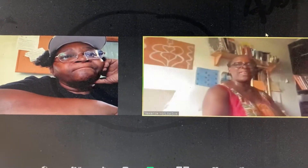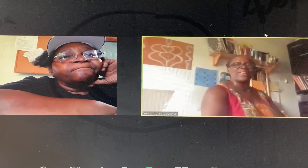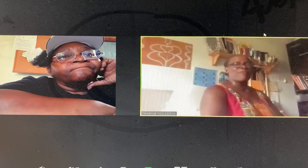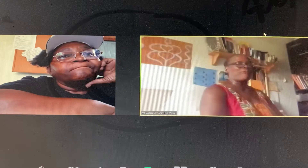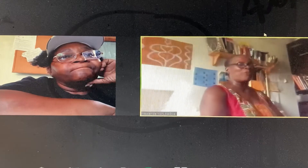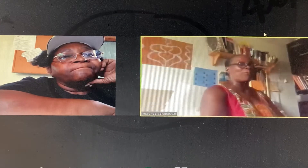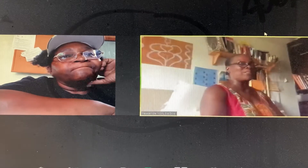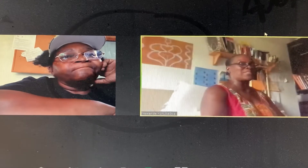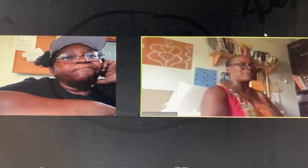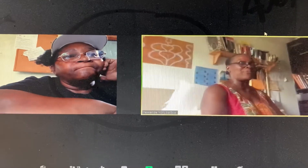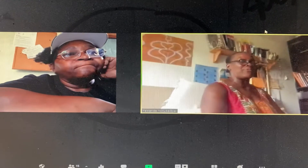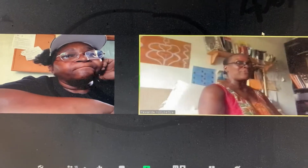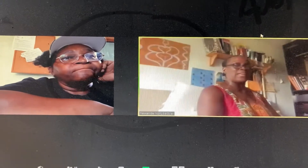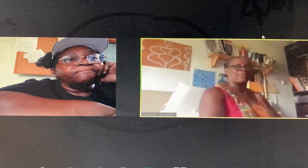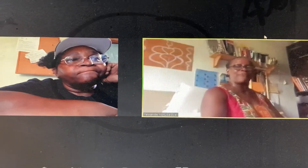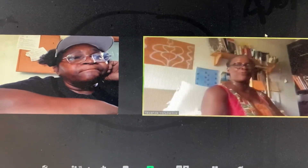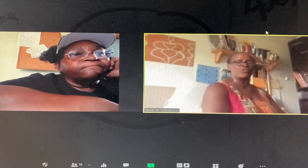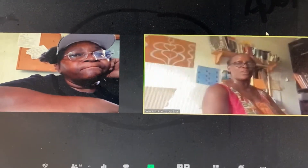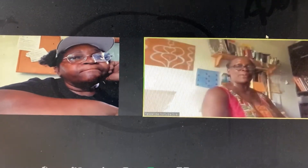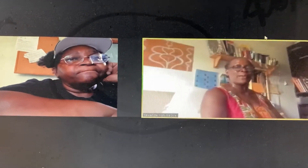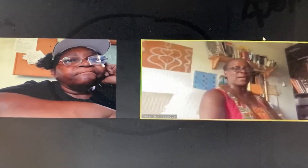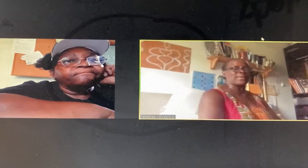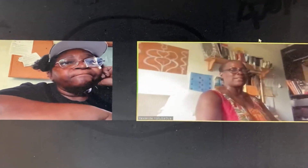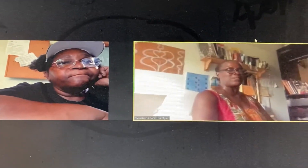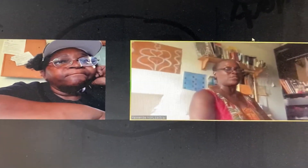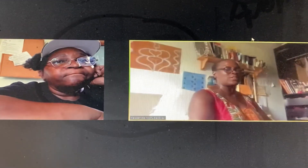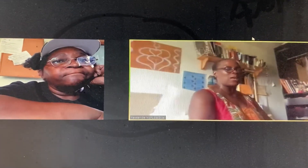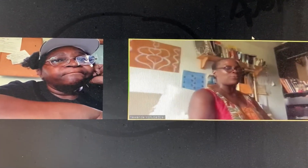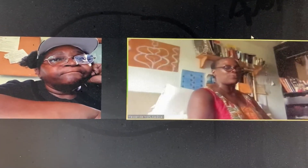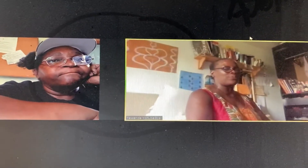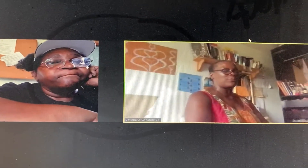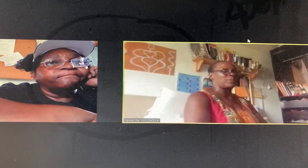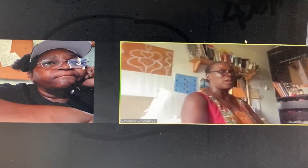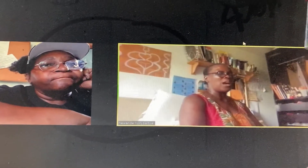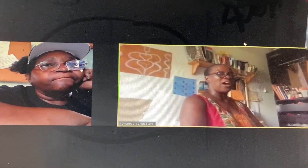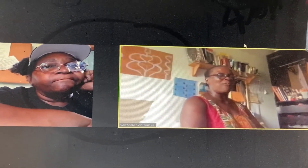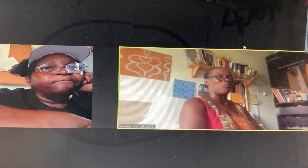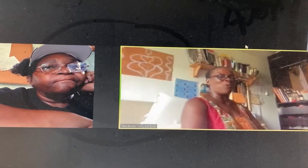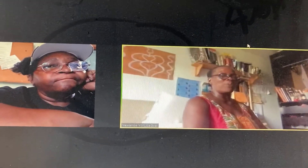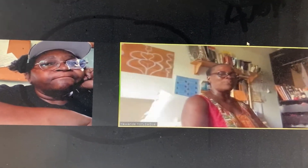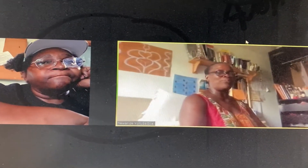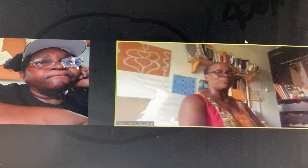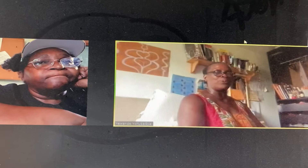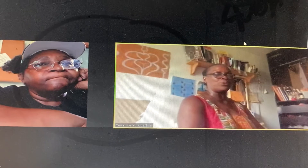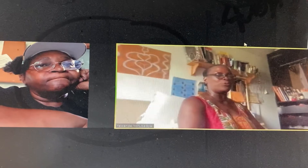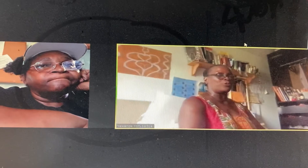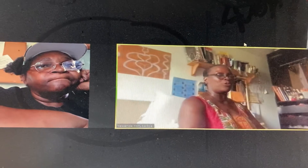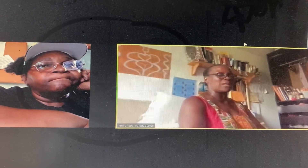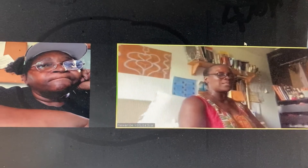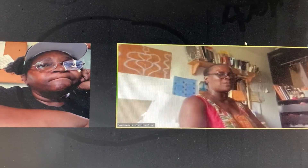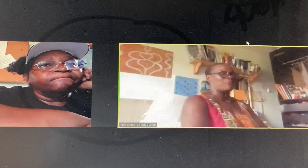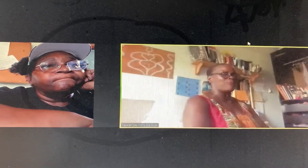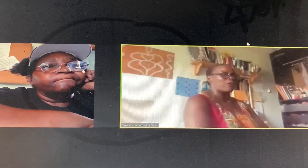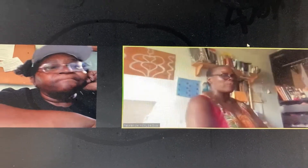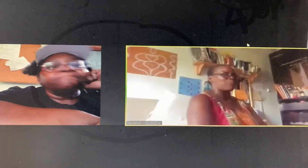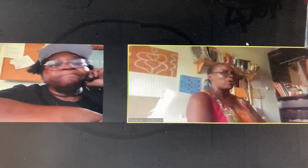from West Africa. live from Jamaica. I have one beautiful program, so I'm very proud.